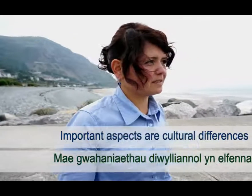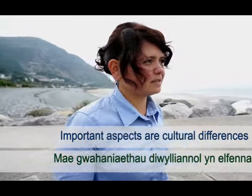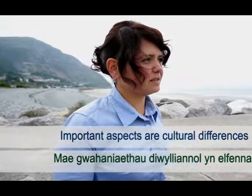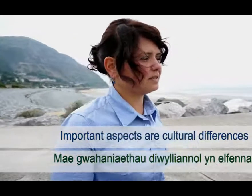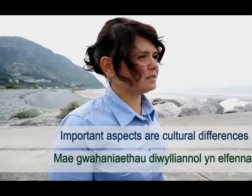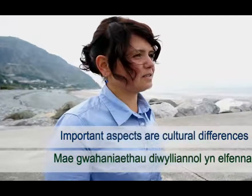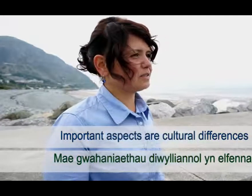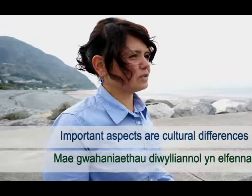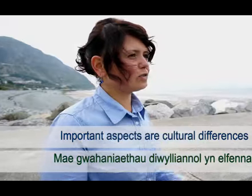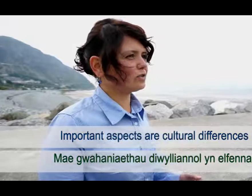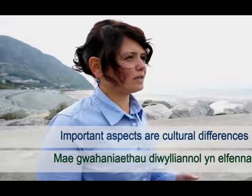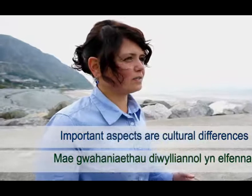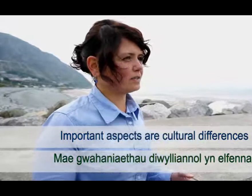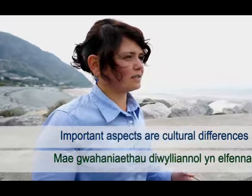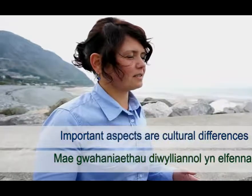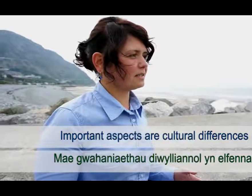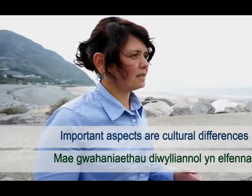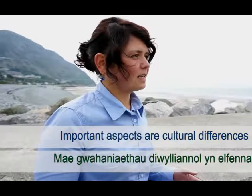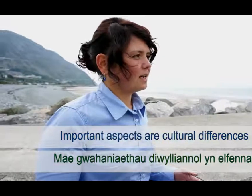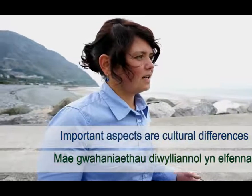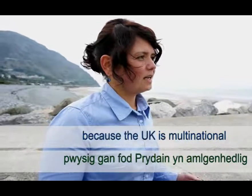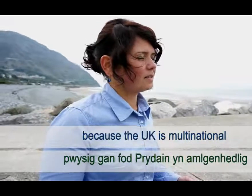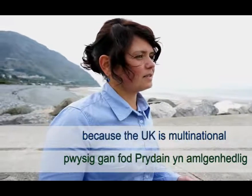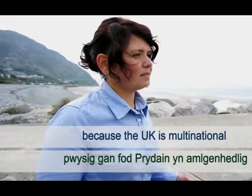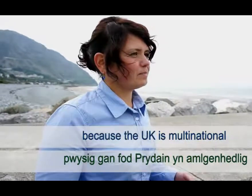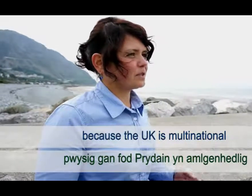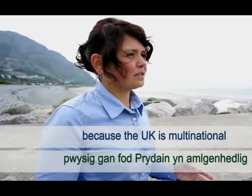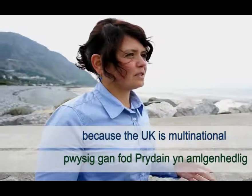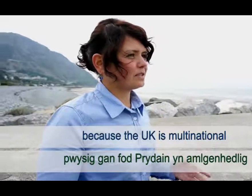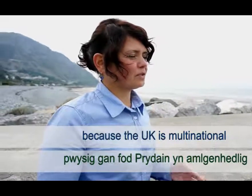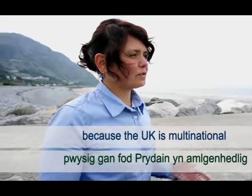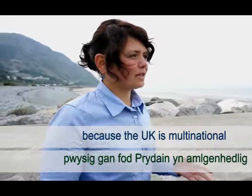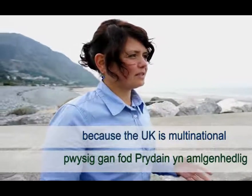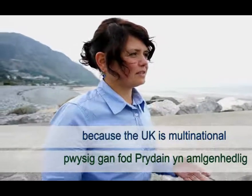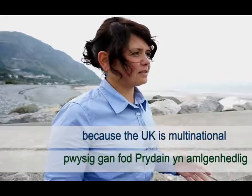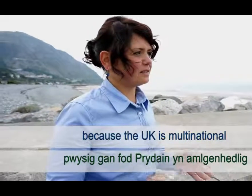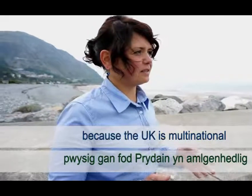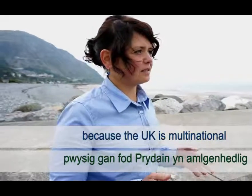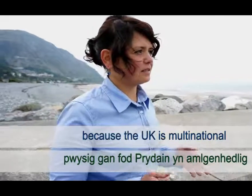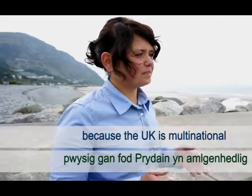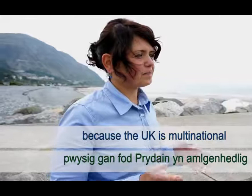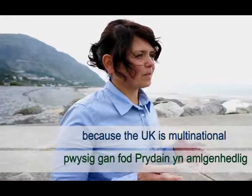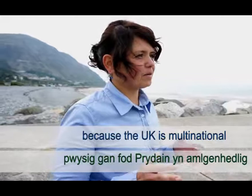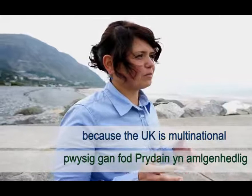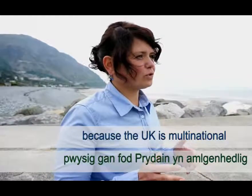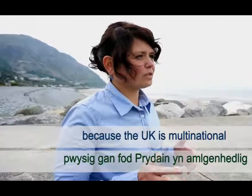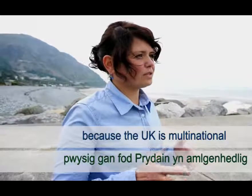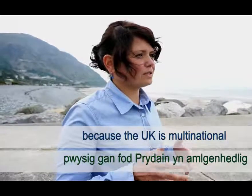is cultural differences. Because UK is multi